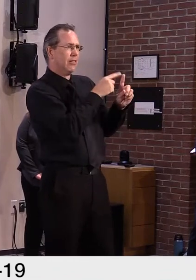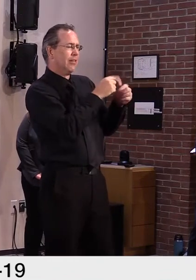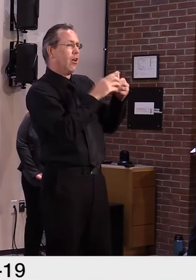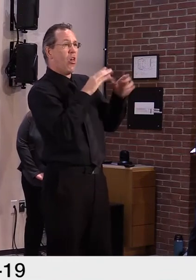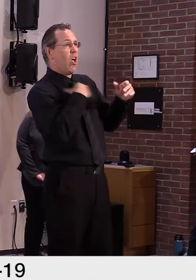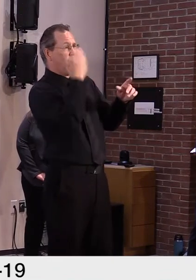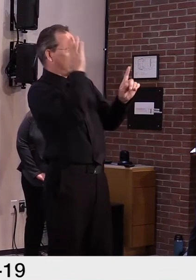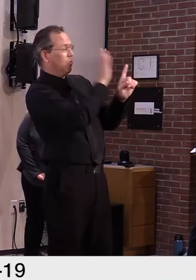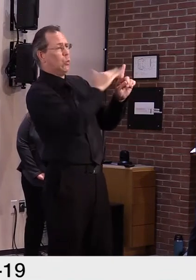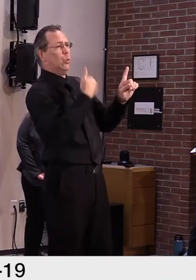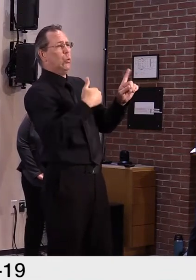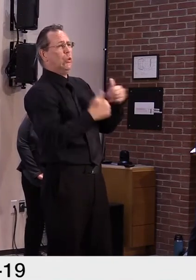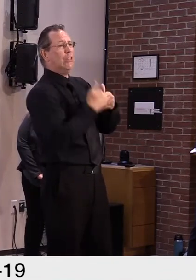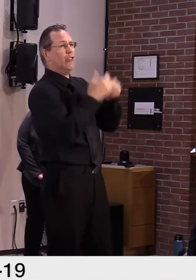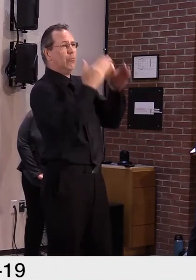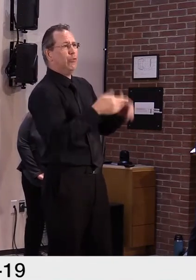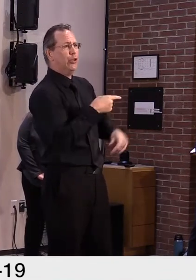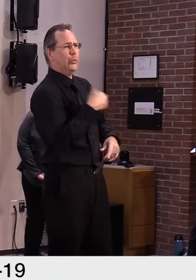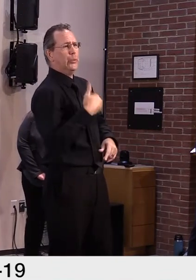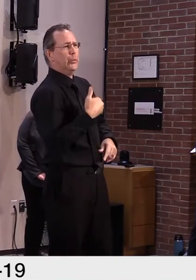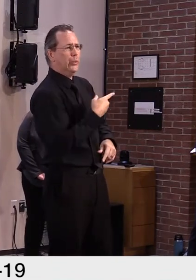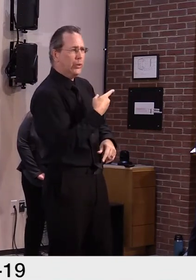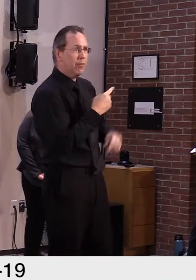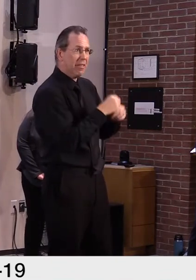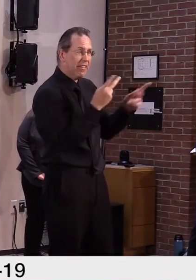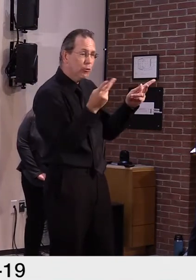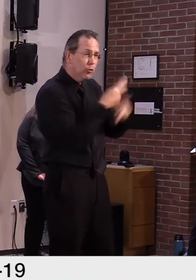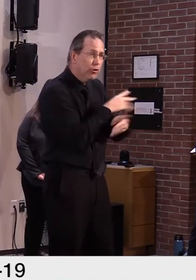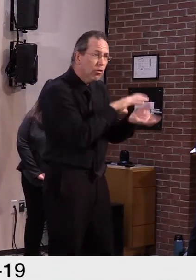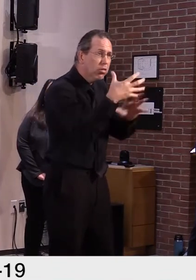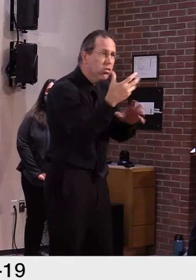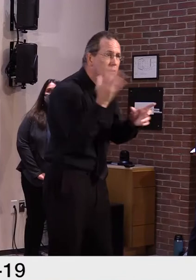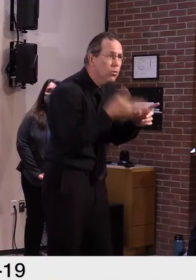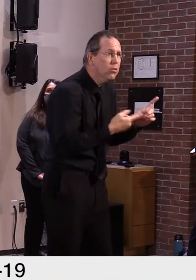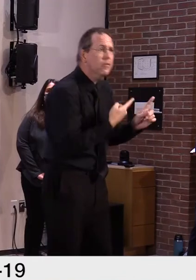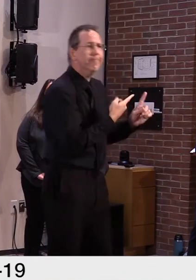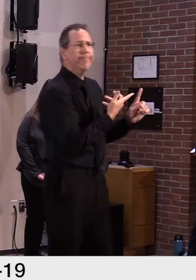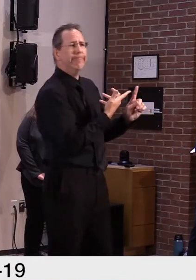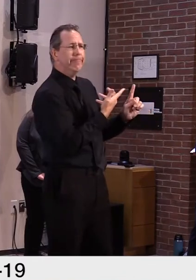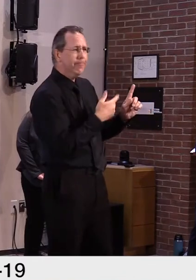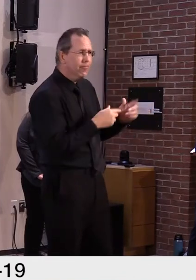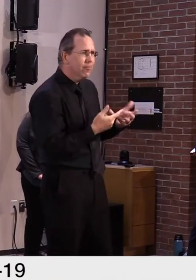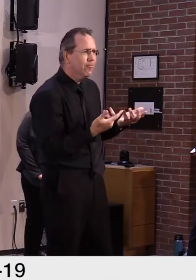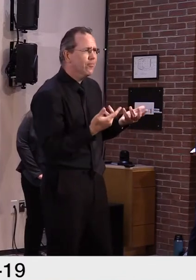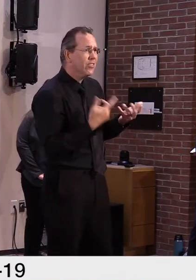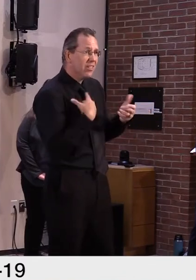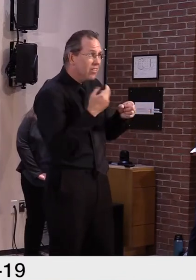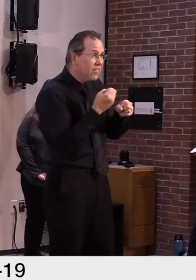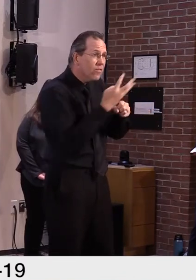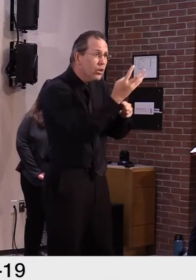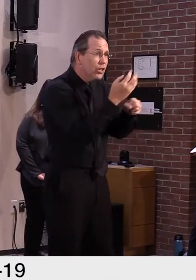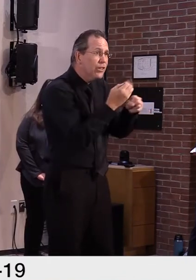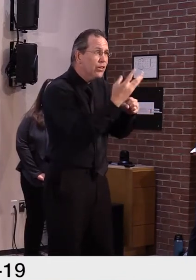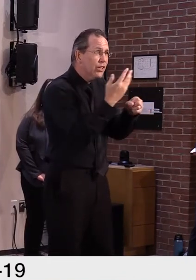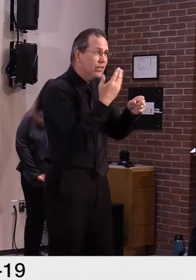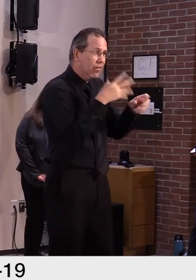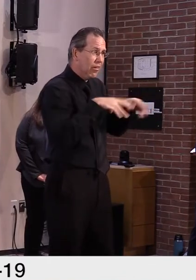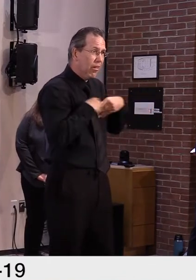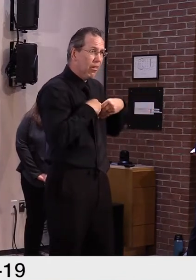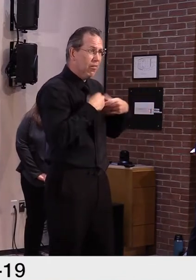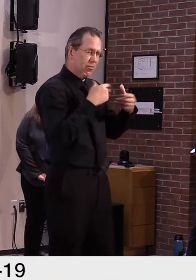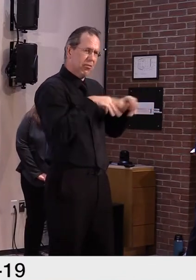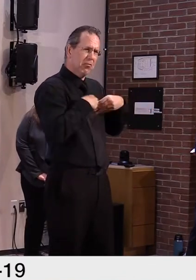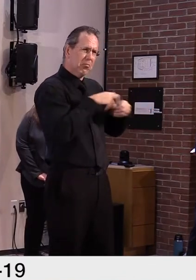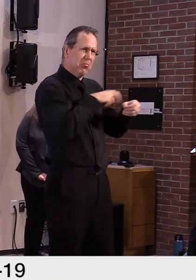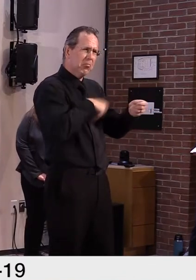accept the results, and we have to do that this time as well. Again, it's too important. And we've seen, you know, again, it's